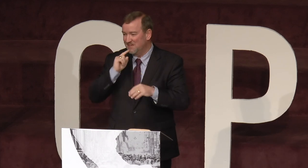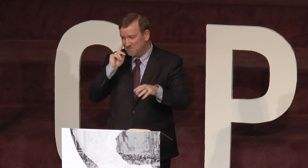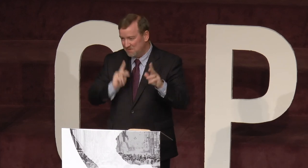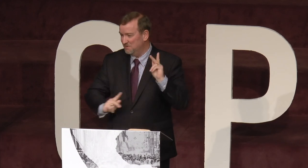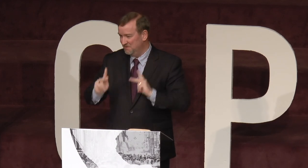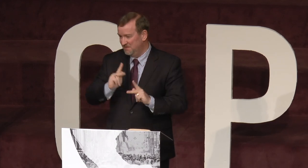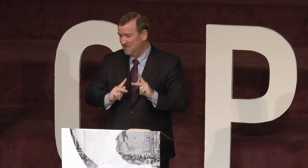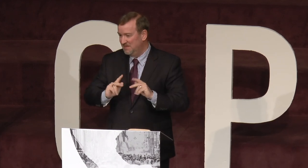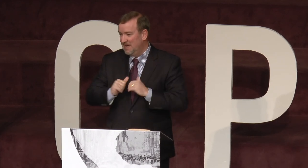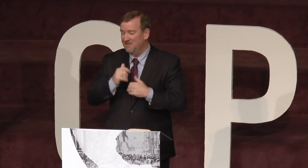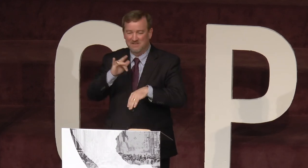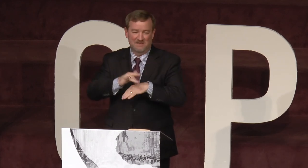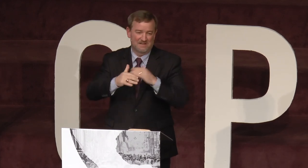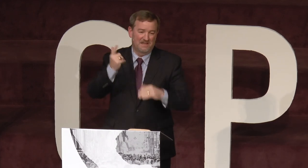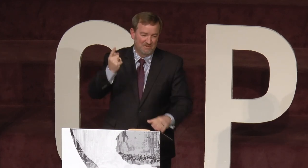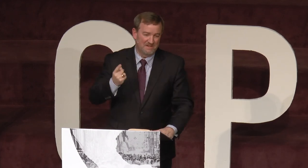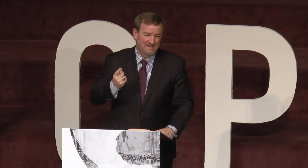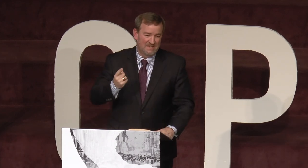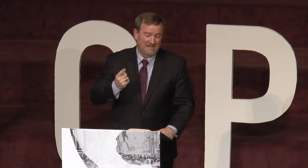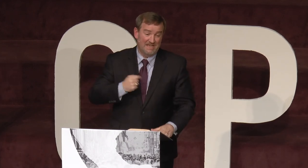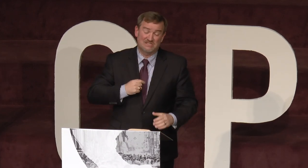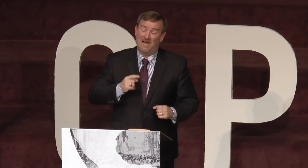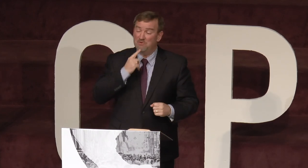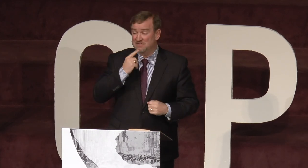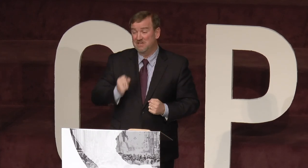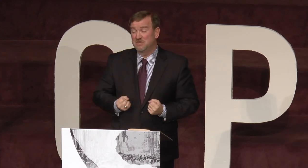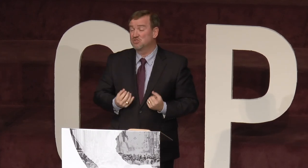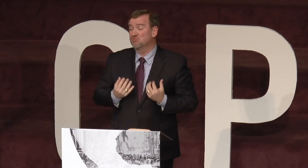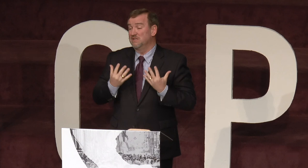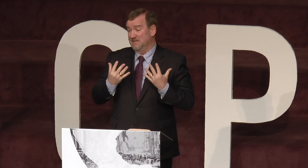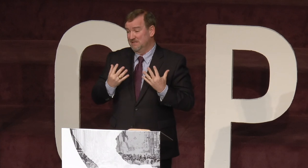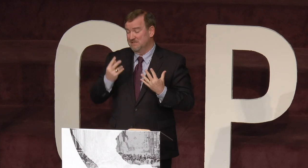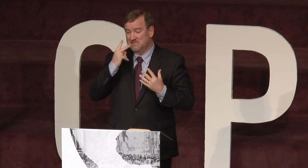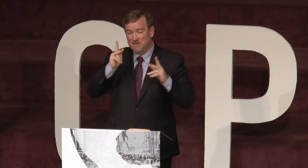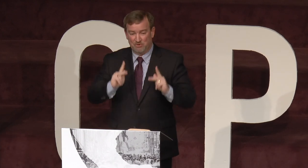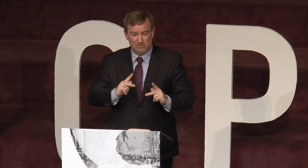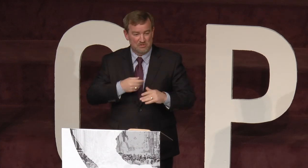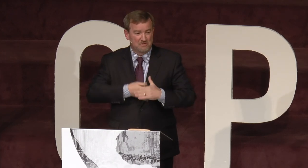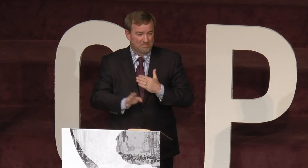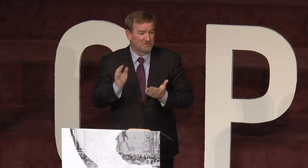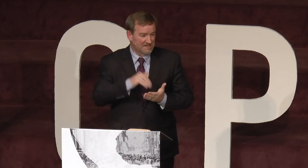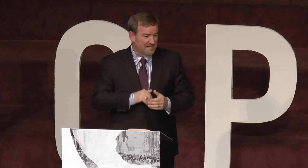deaf people how they can get to heaven. It's, I want to tell you, it's thrilling to see a person born again.